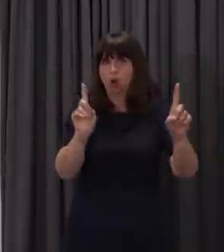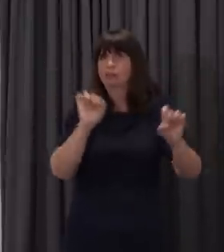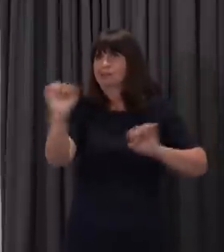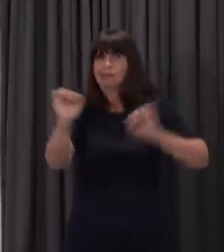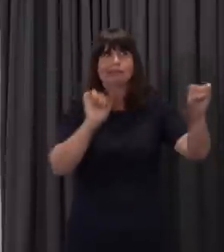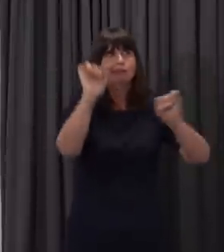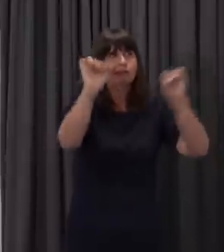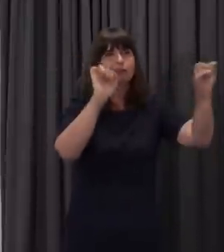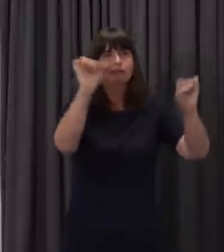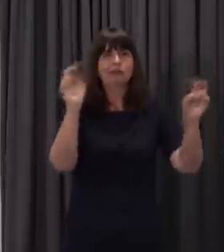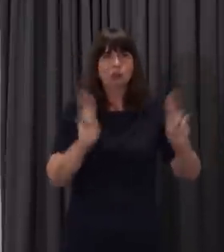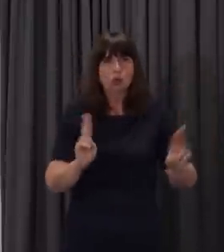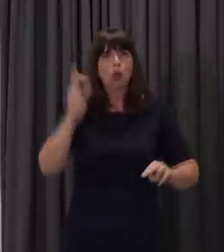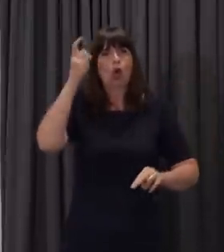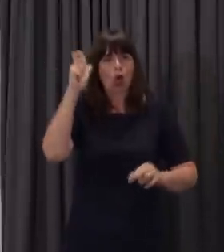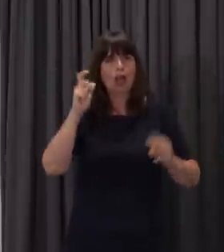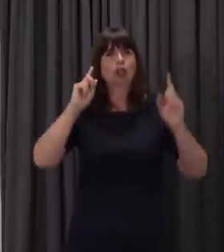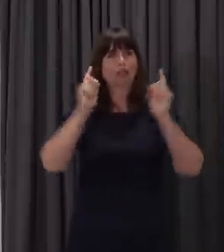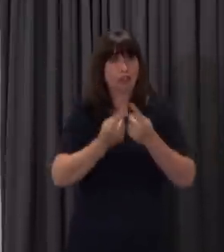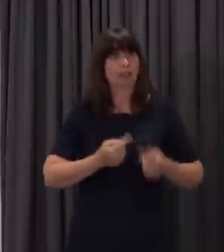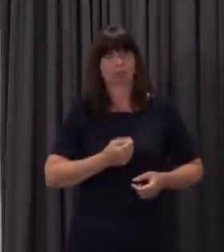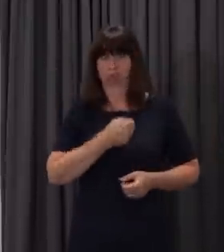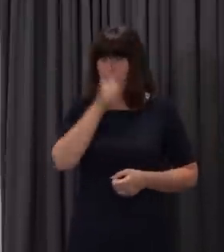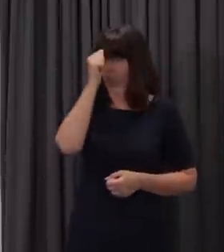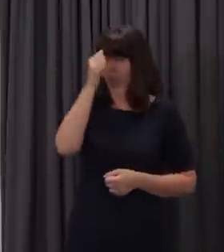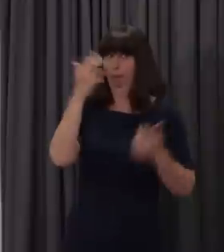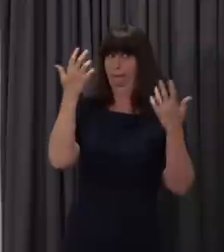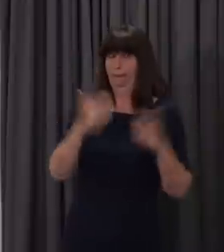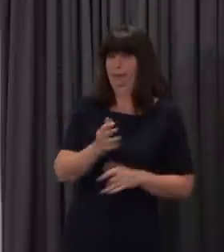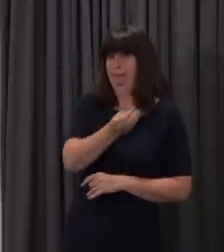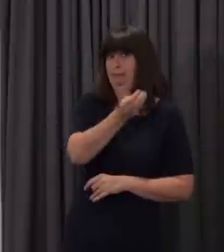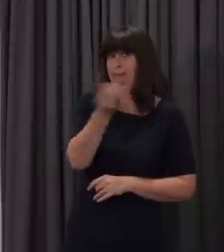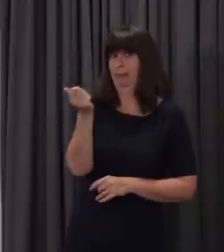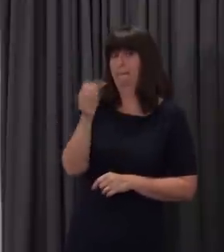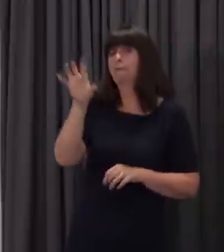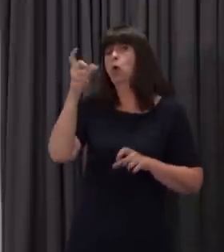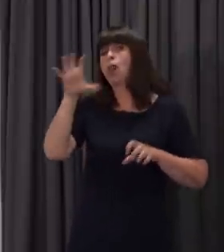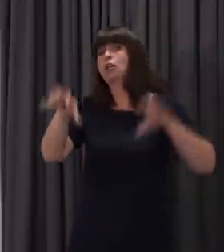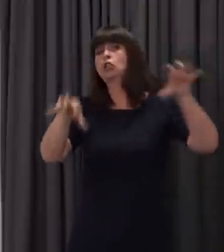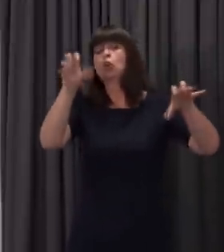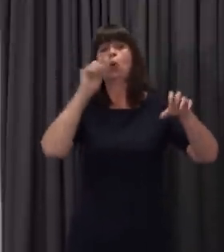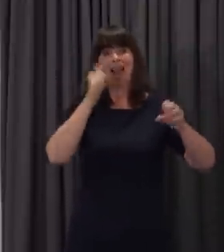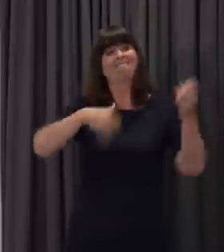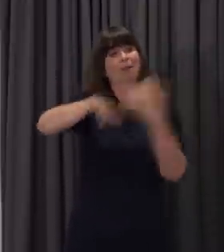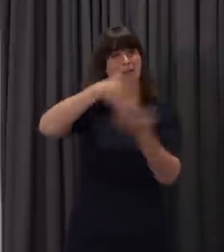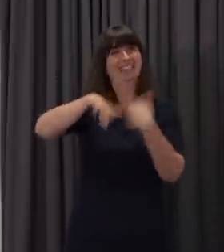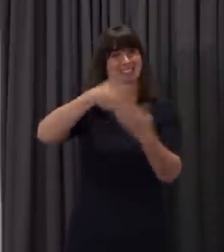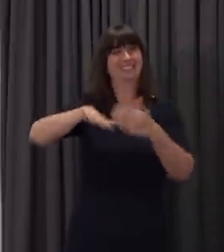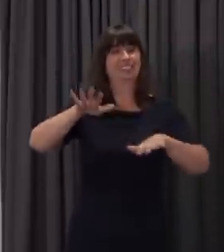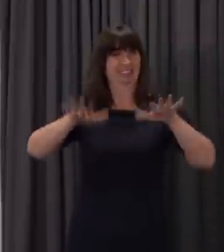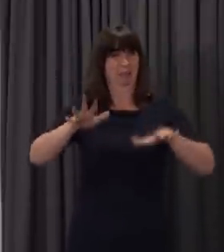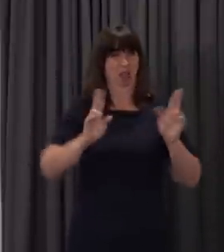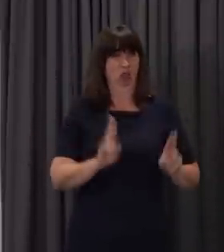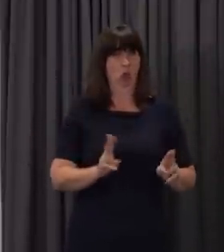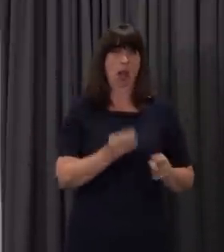I think it is inevitable, we've already seen some announcements from some of our institutions that there will be a blended learning approach, perhaps